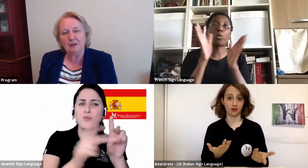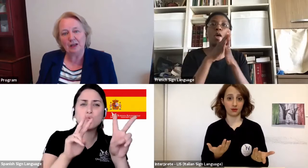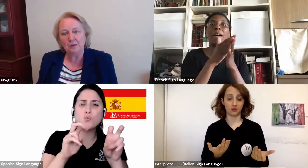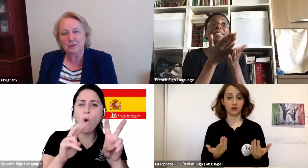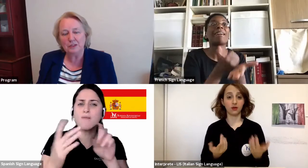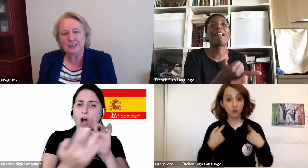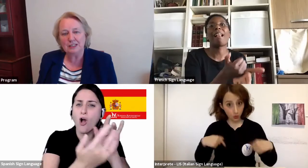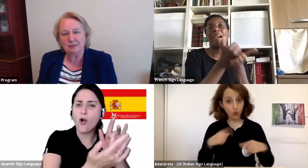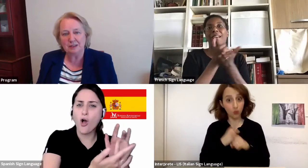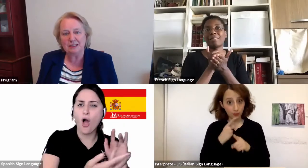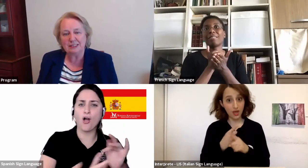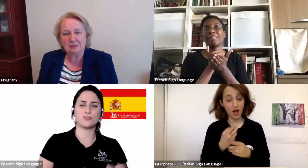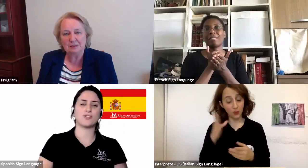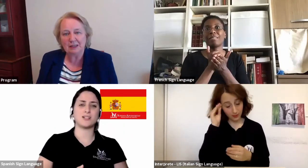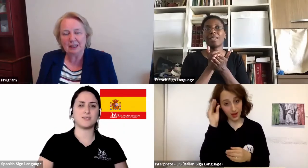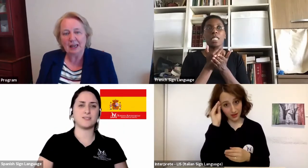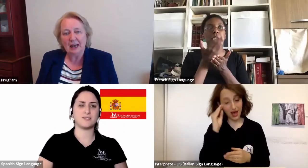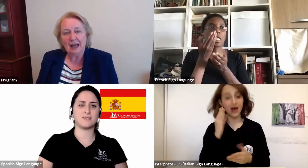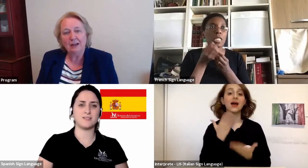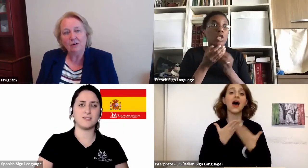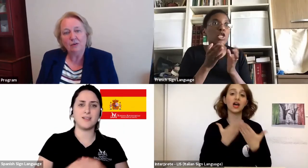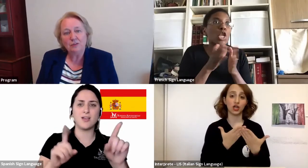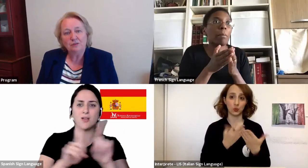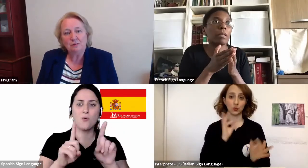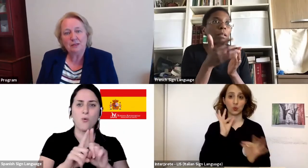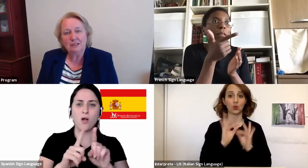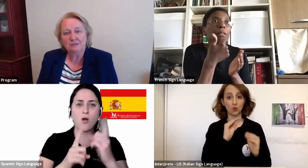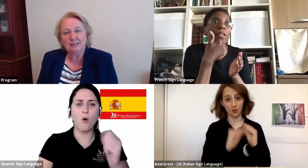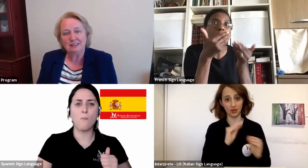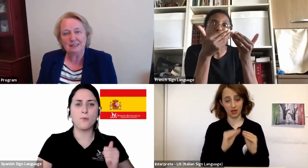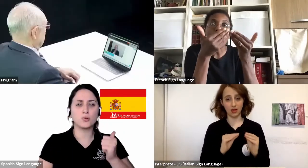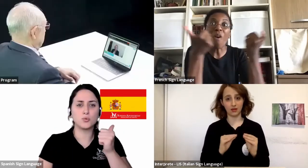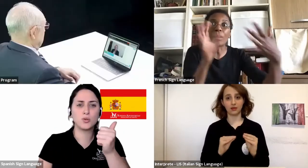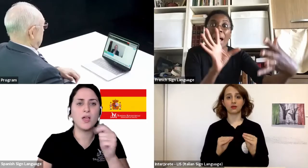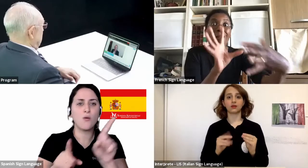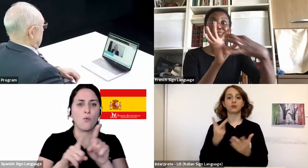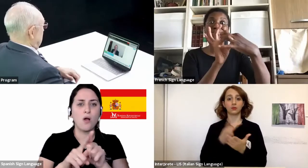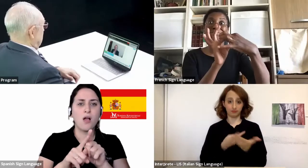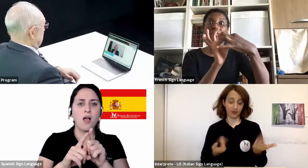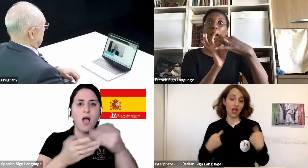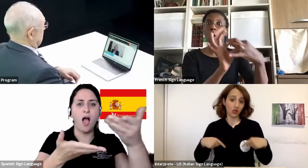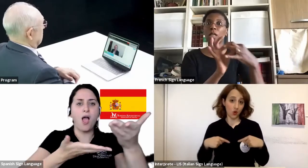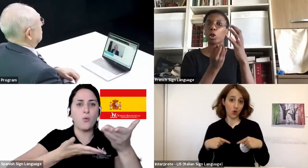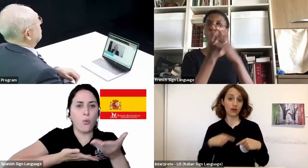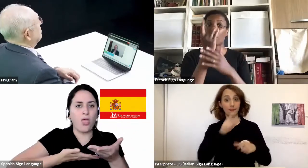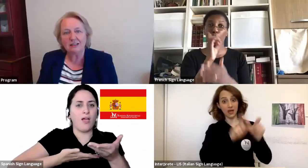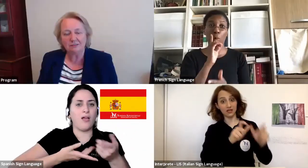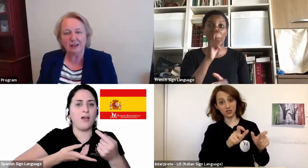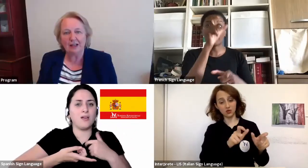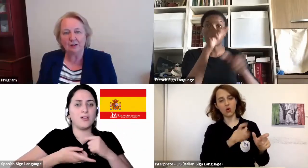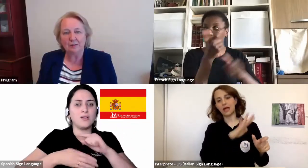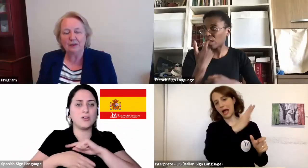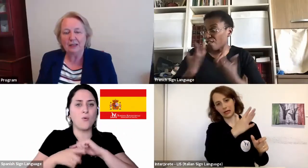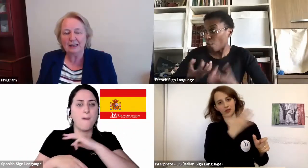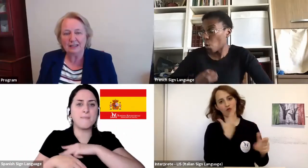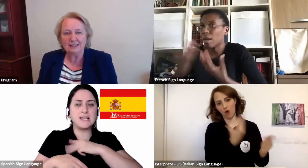people an opportunity to minister to me and also for me to minister to them. And so asking